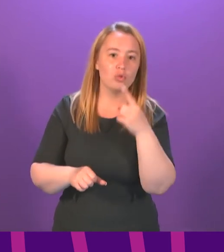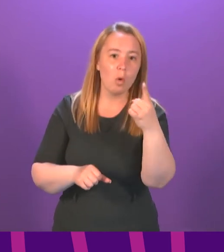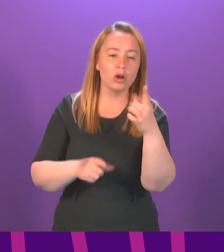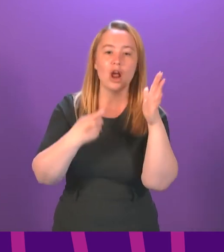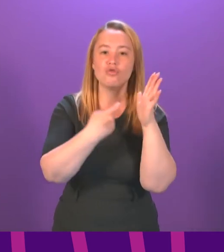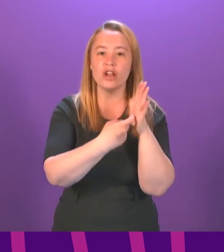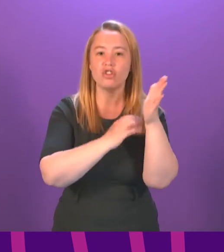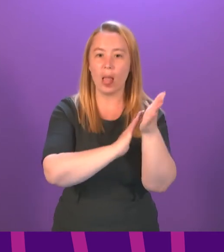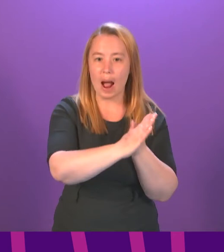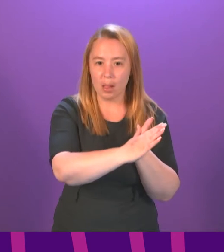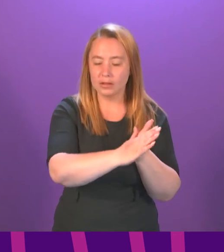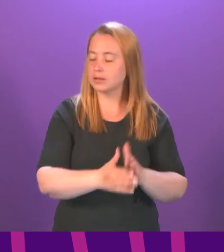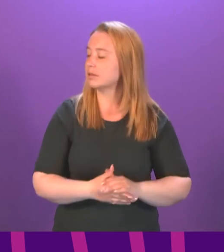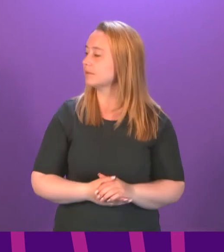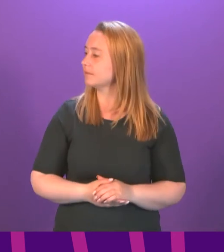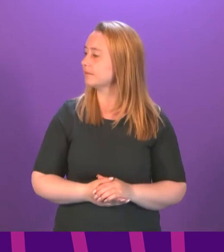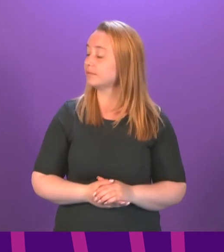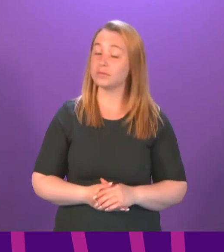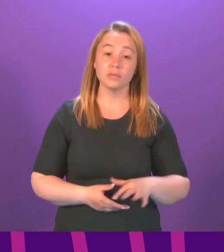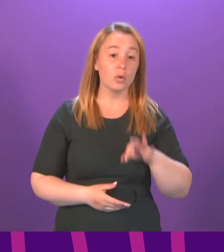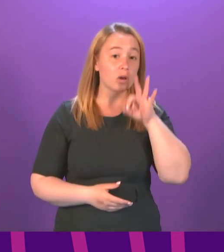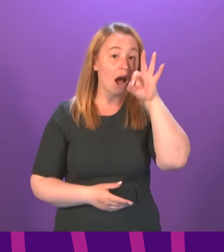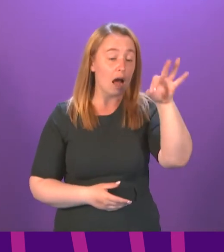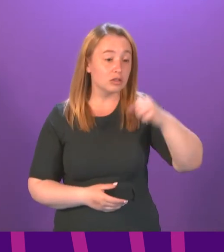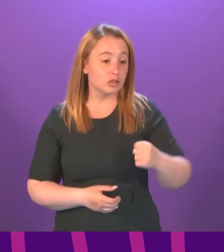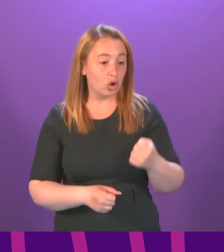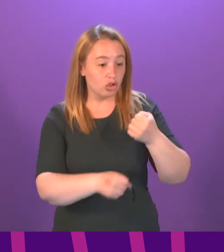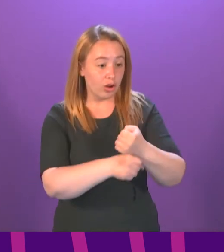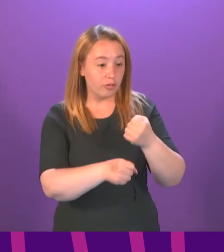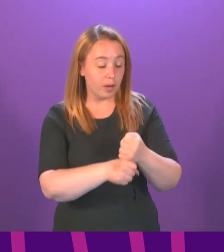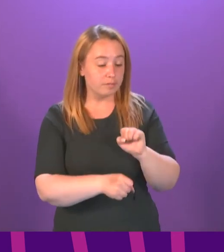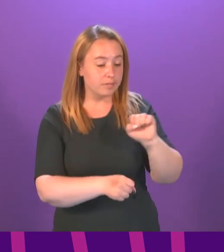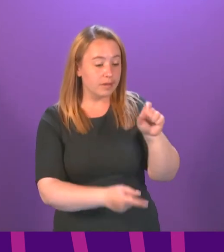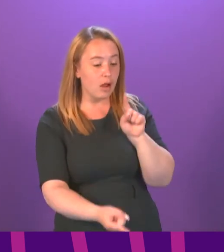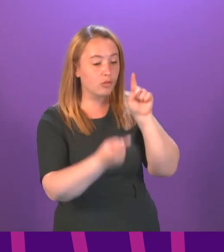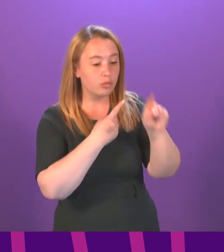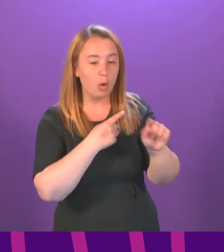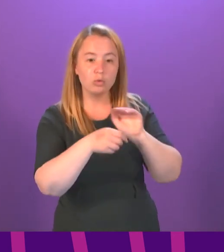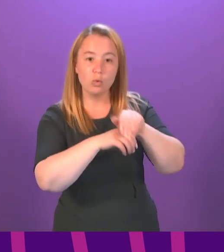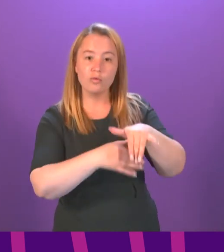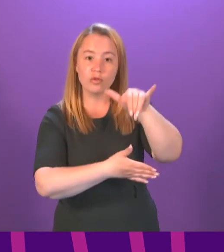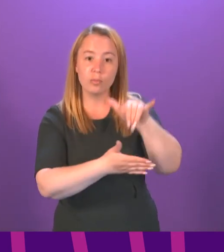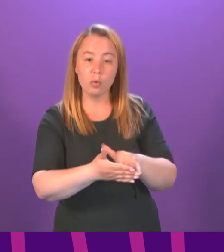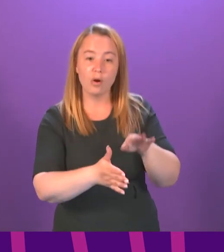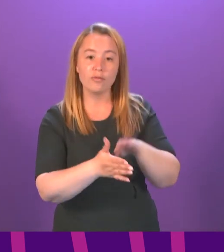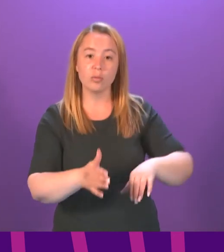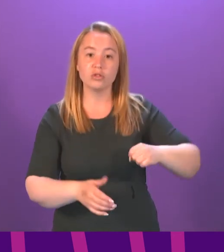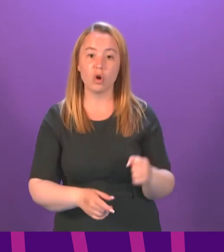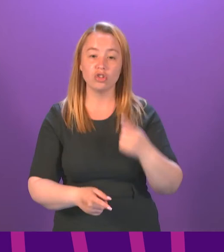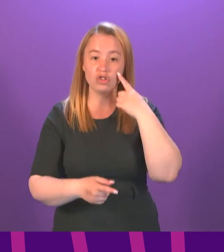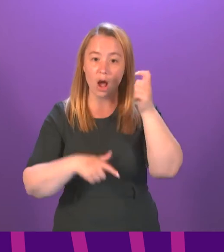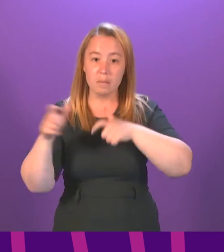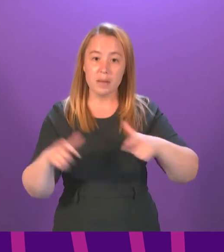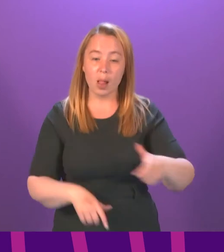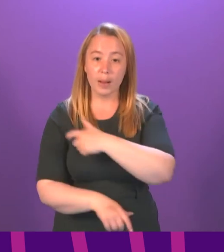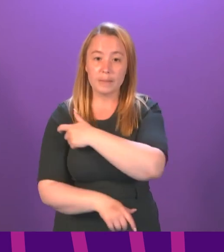Hamilton. To ask the Scottish Government what its response is to the recent report by the Scottish Children and Young People's Commissioner,